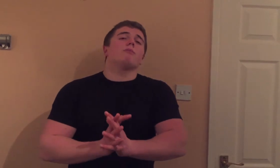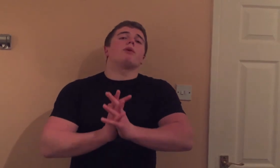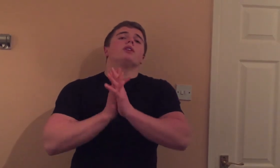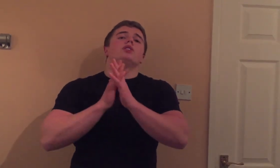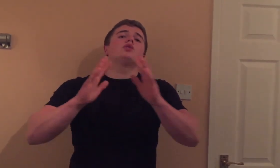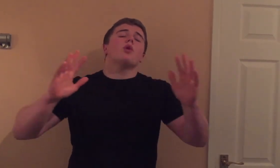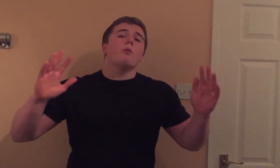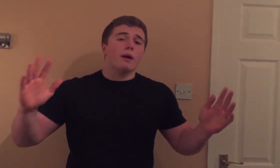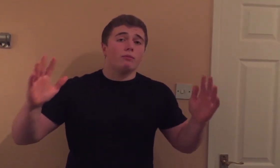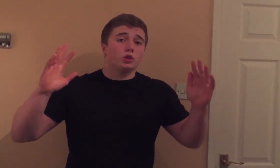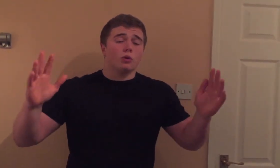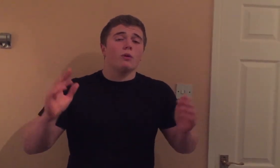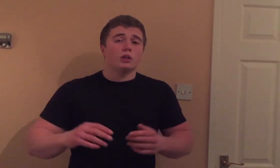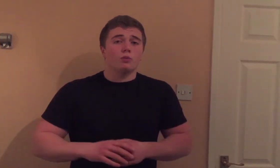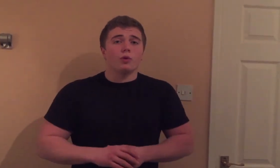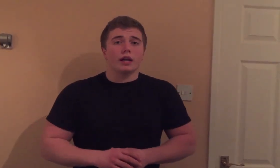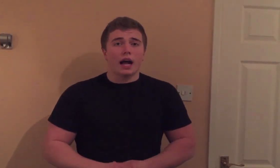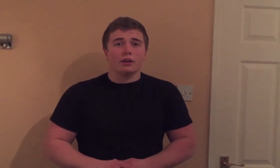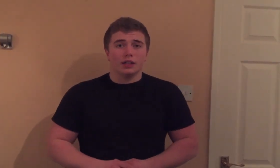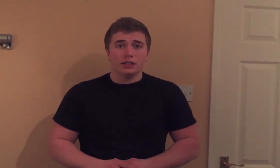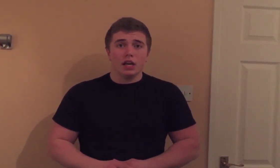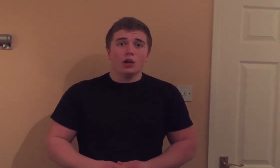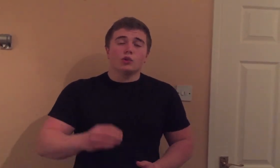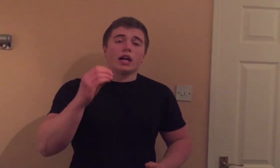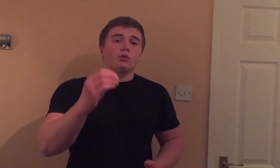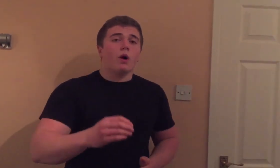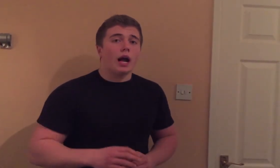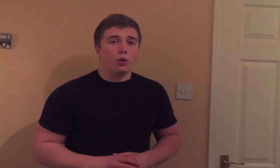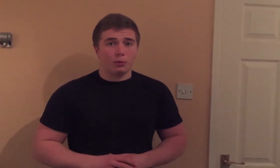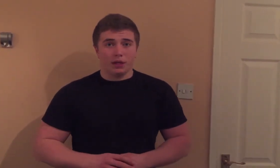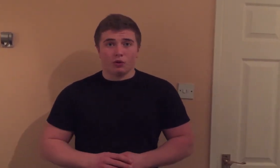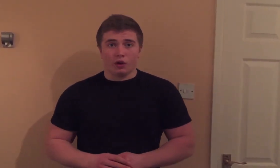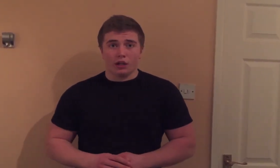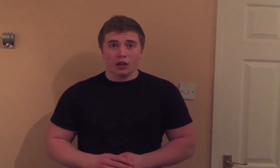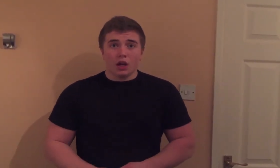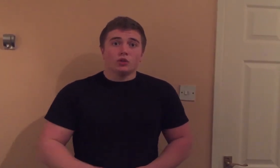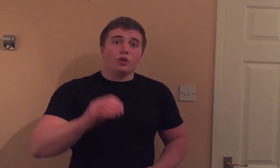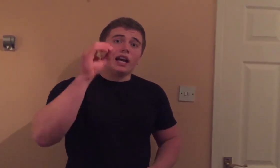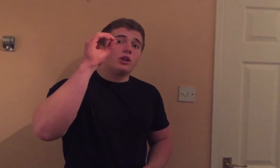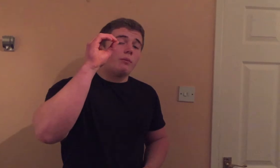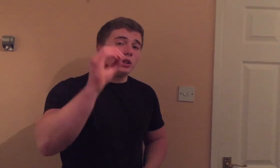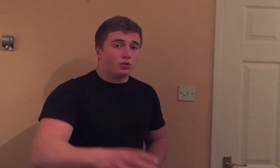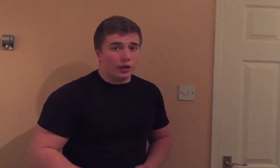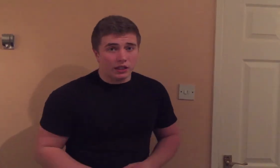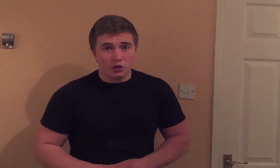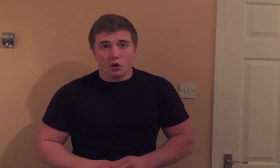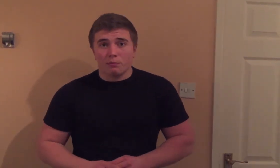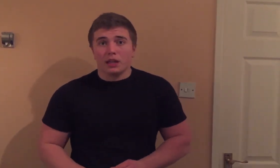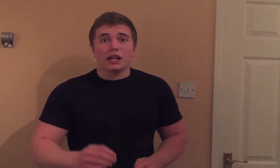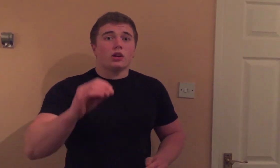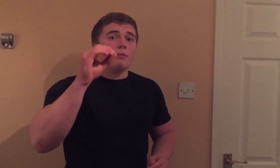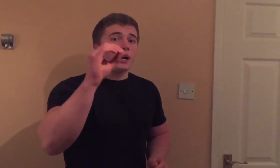you're burning so much more calories. So that's why I'm going to be doing it. So that's how my training is going to be. That's how my